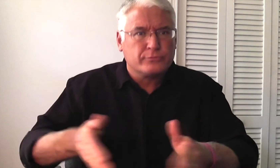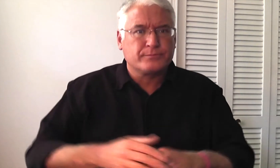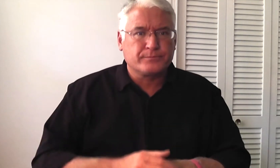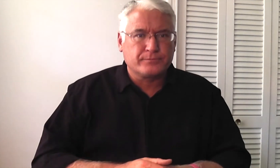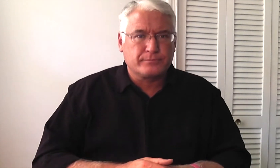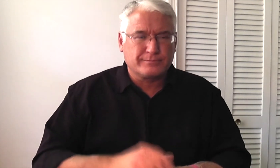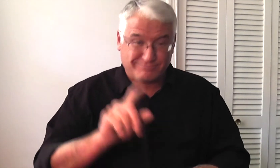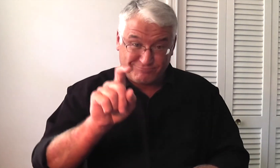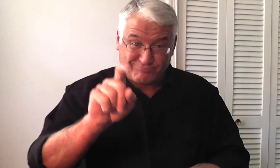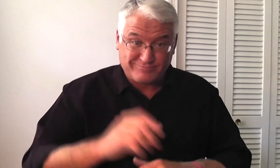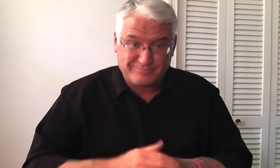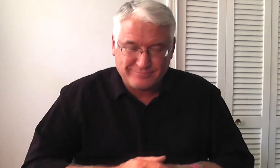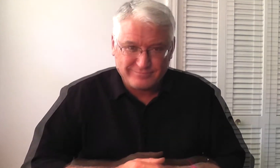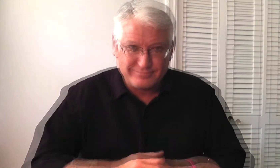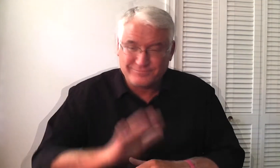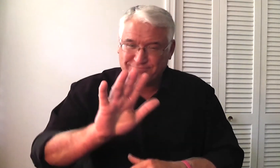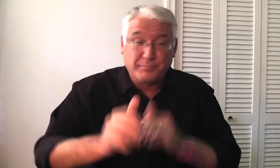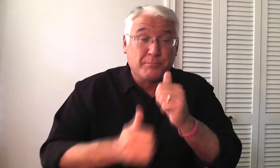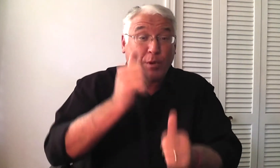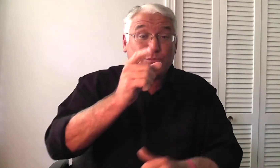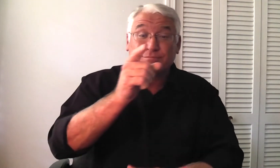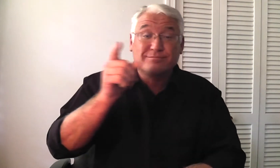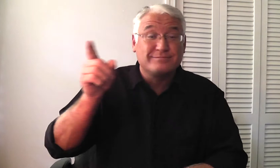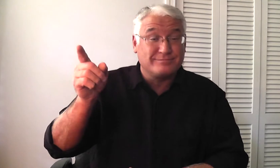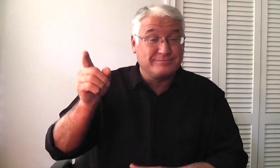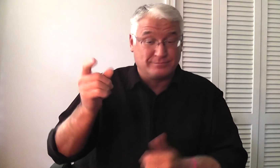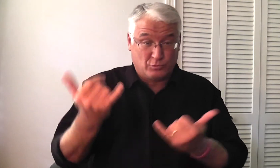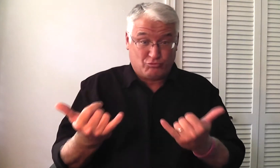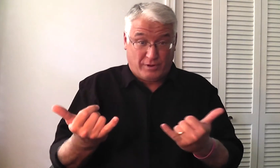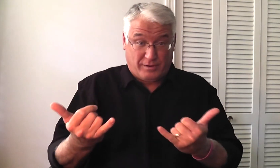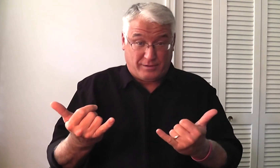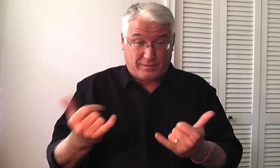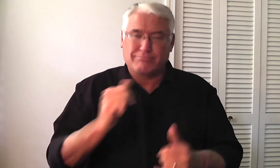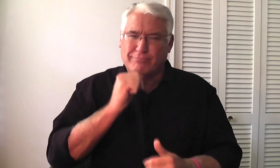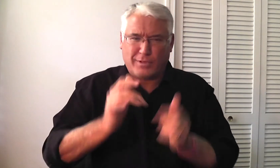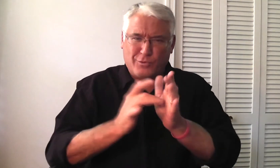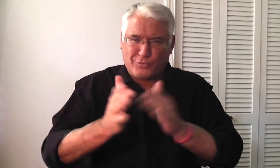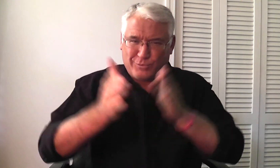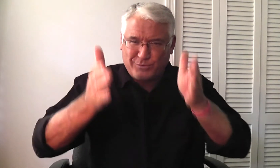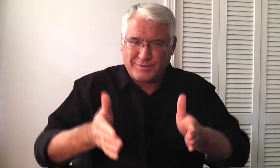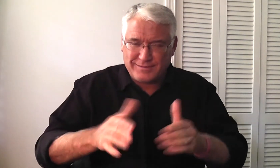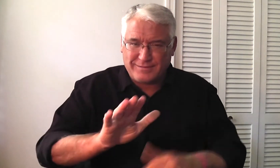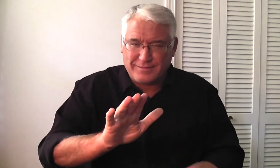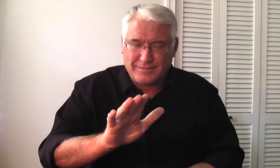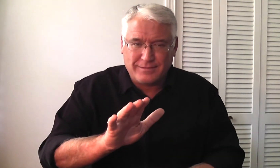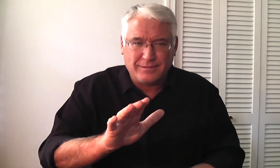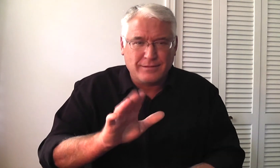question? Well, really, most people today are not Christians.